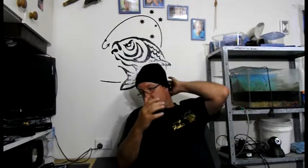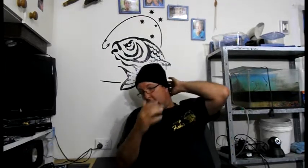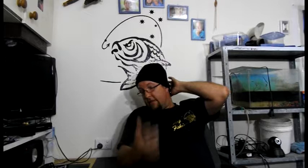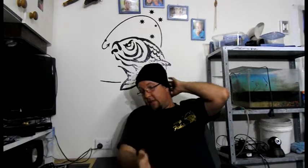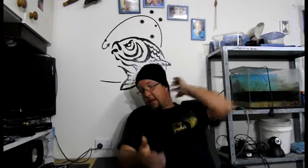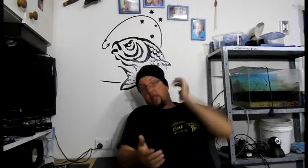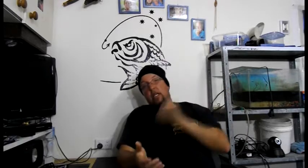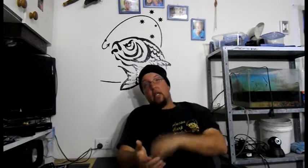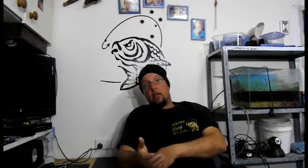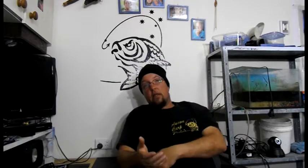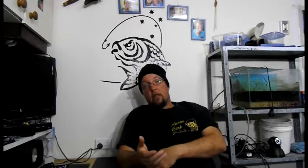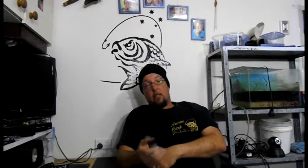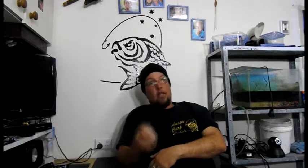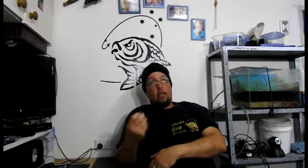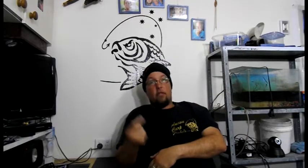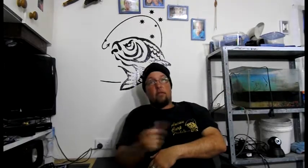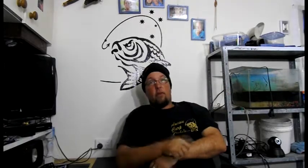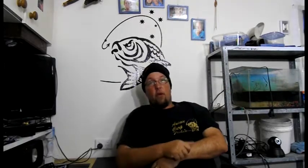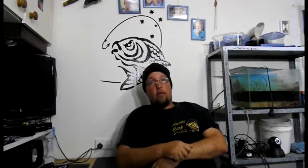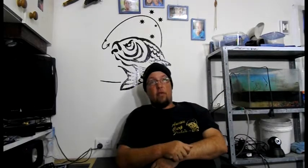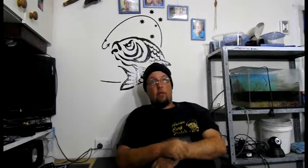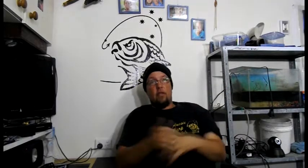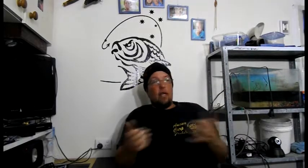Rather than have eagle. things like that. Just thrive on them. You know.